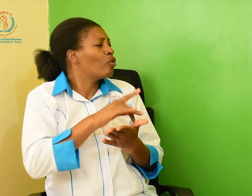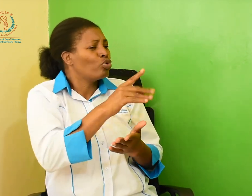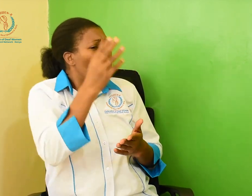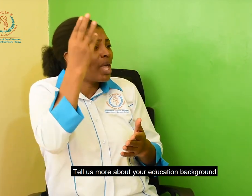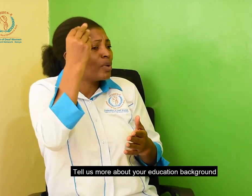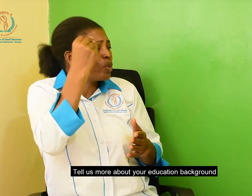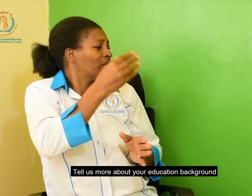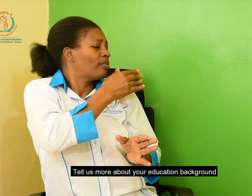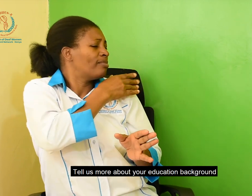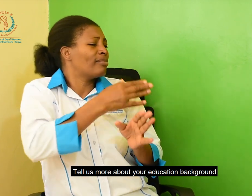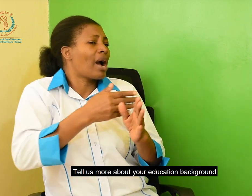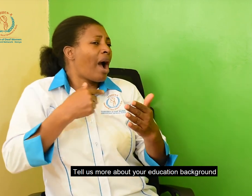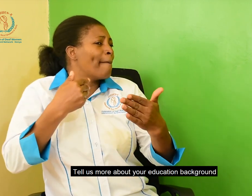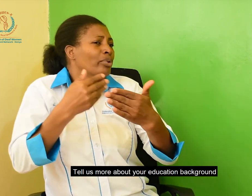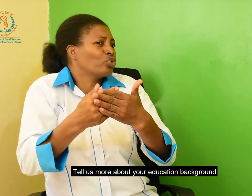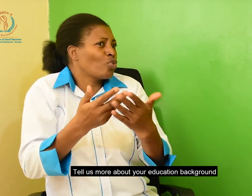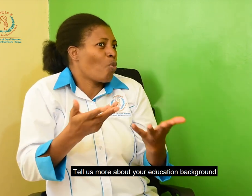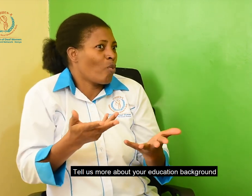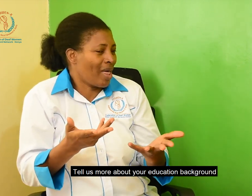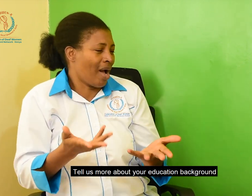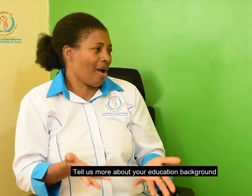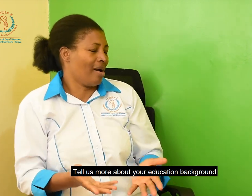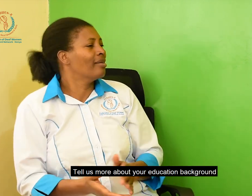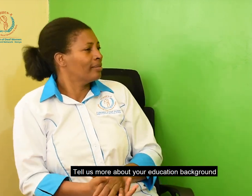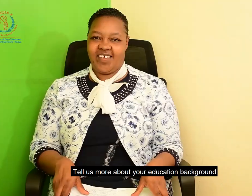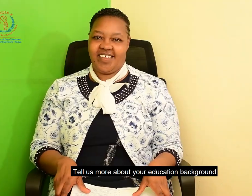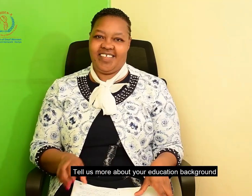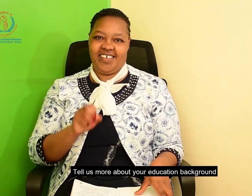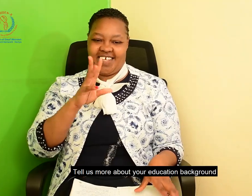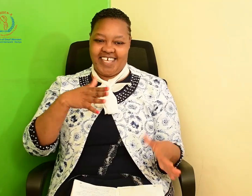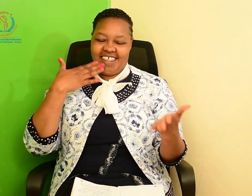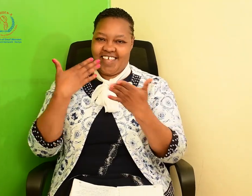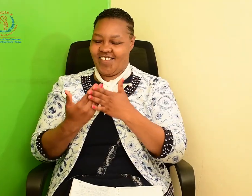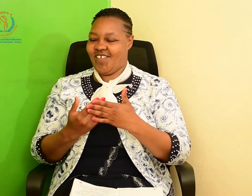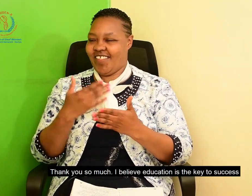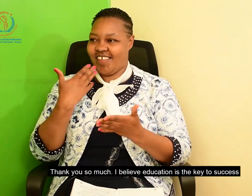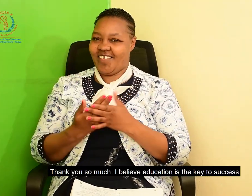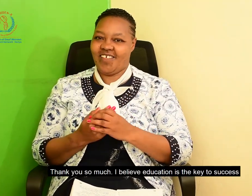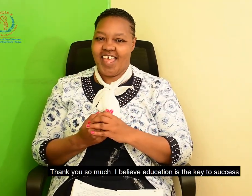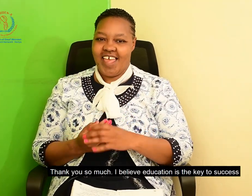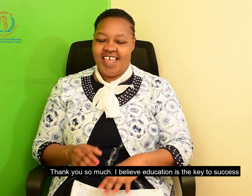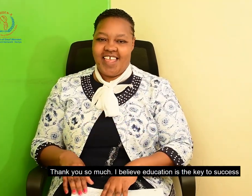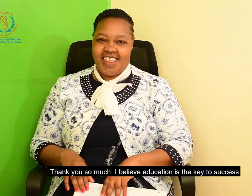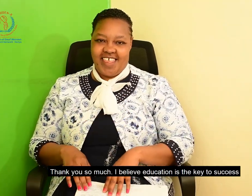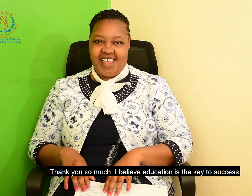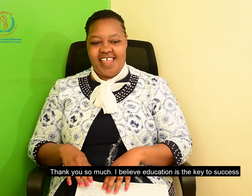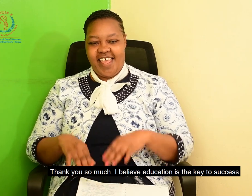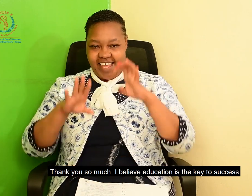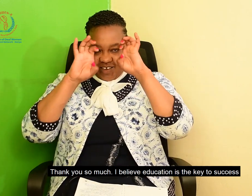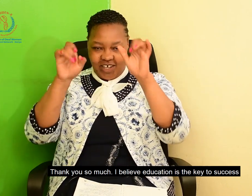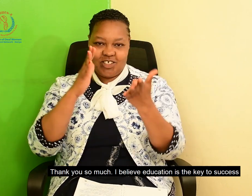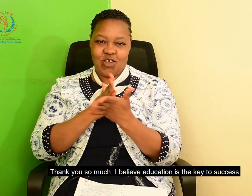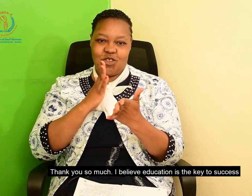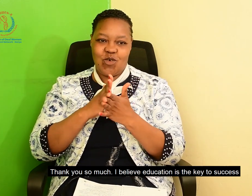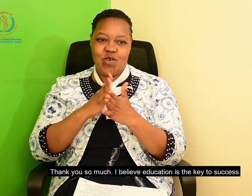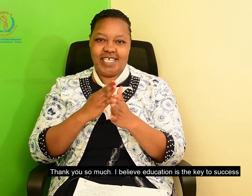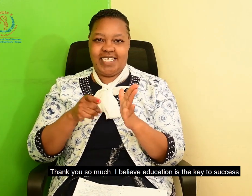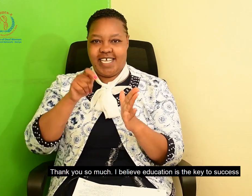Tell us more about your education background. Oh, okay. Thank you so much. My